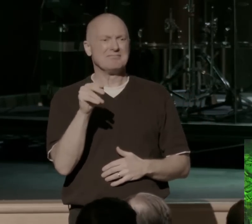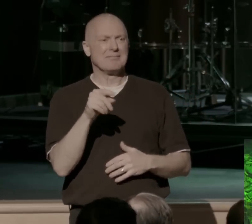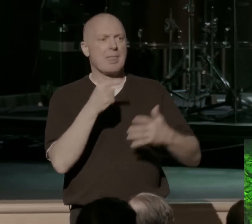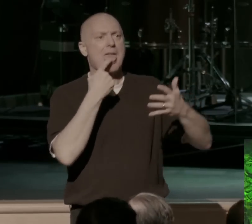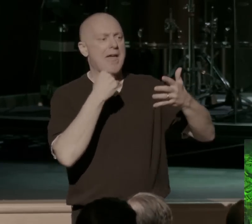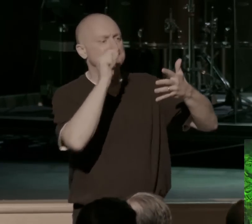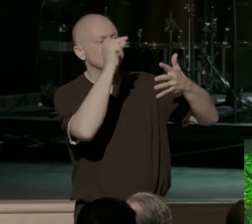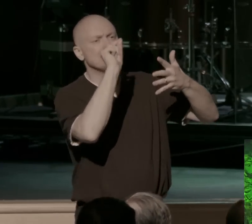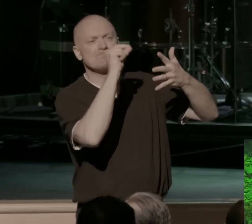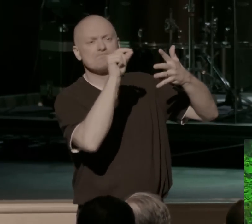hiding.